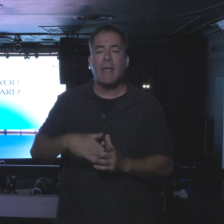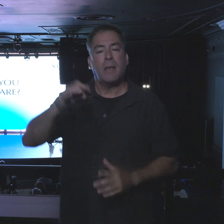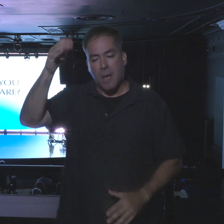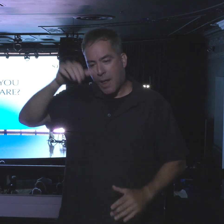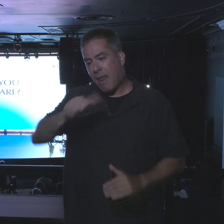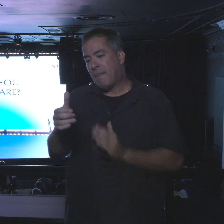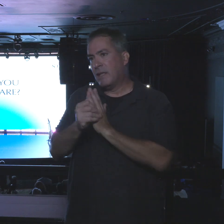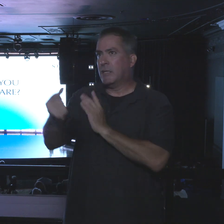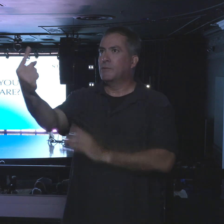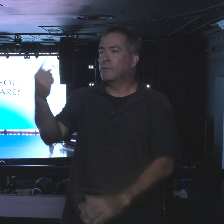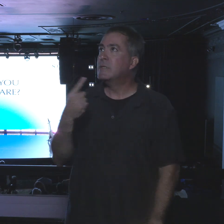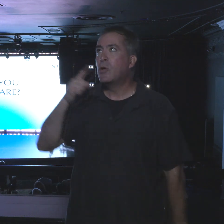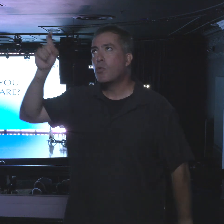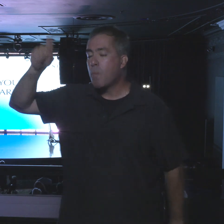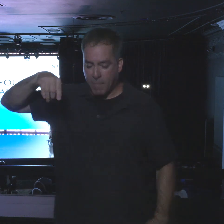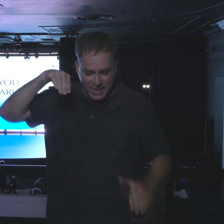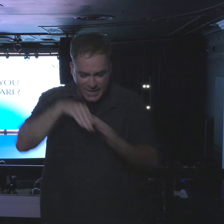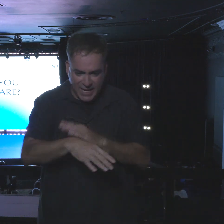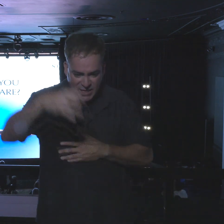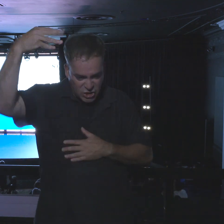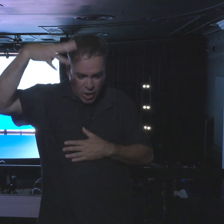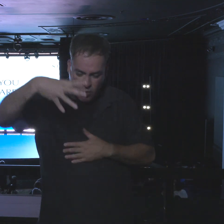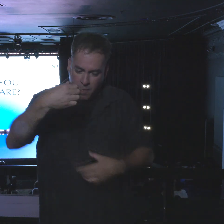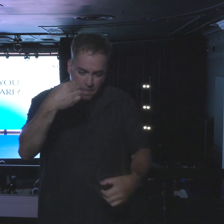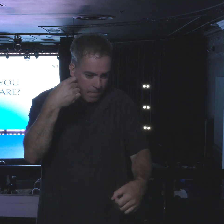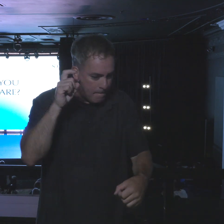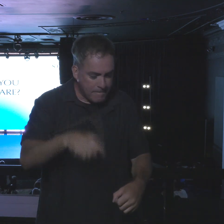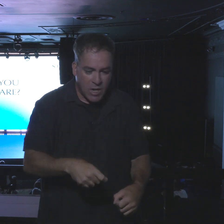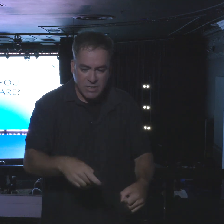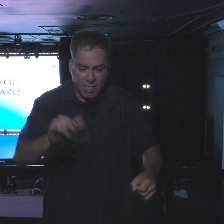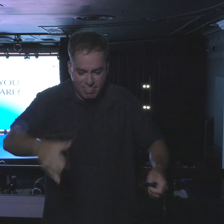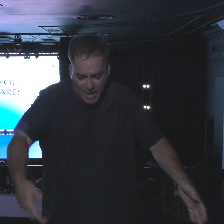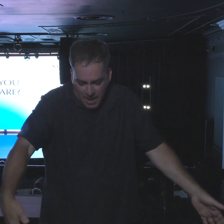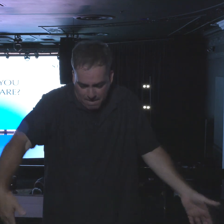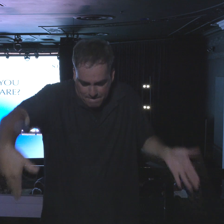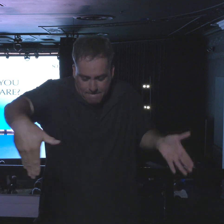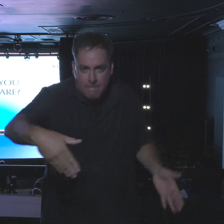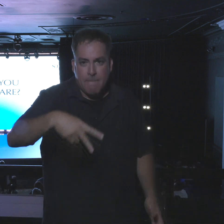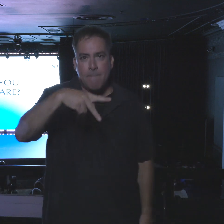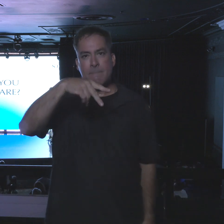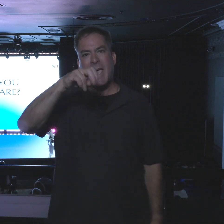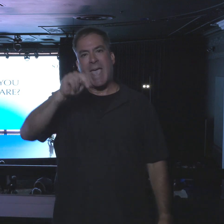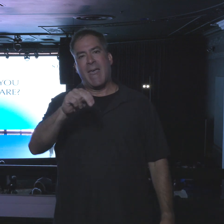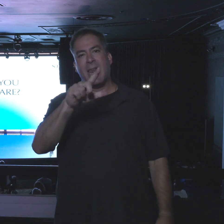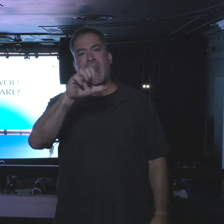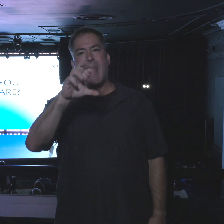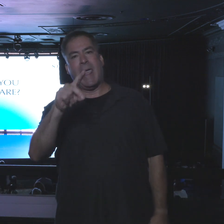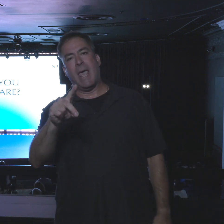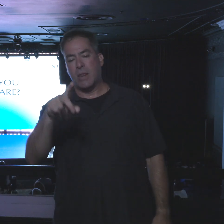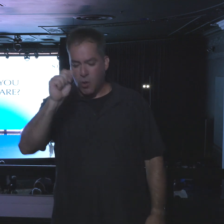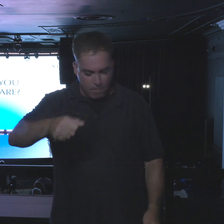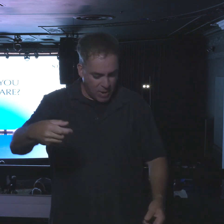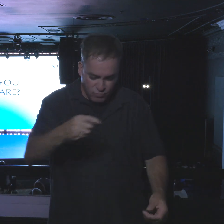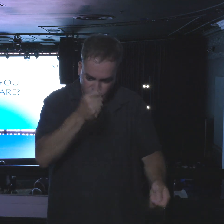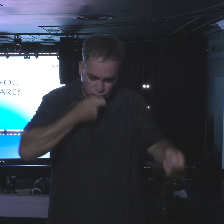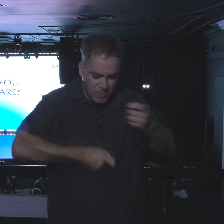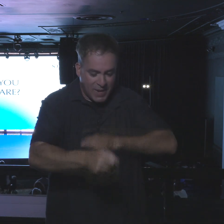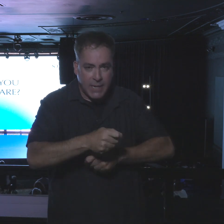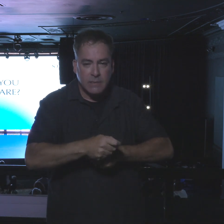floor of the shower. You got to get a new lead pan. There it is. So this is it. This is it. Few months later,